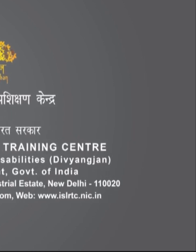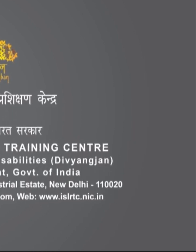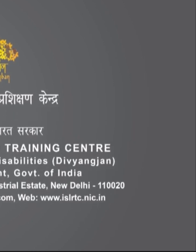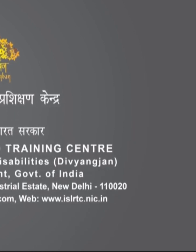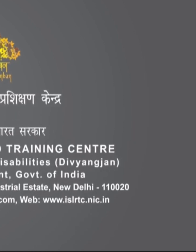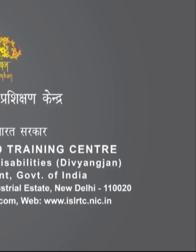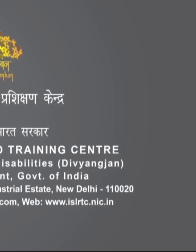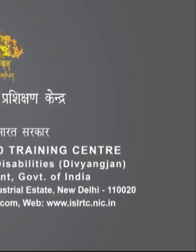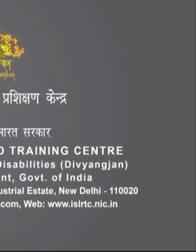Please make sure the introduction You